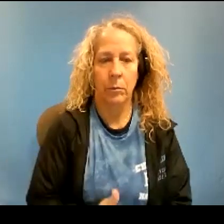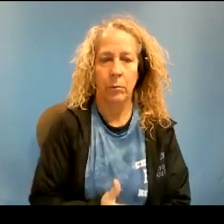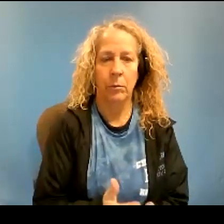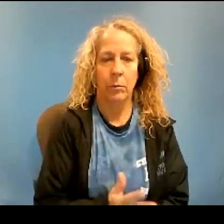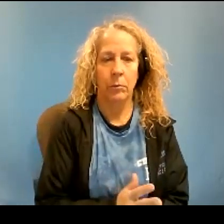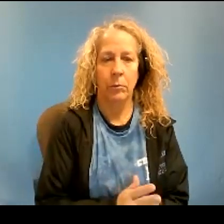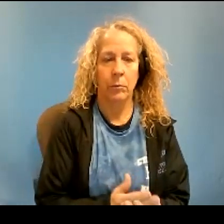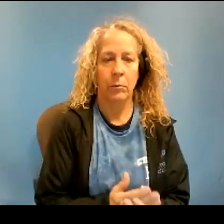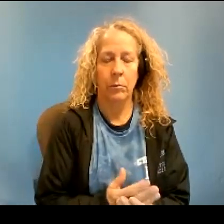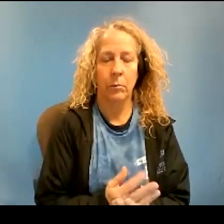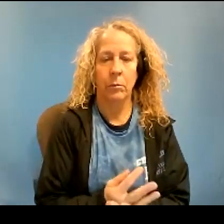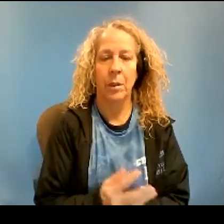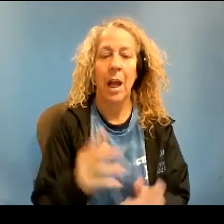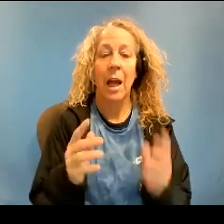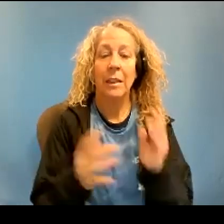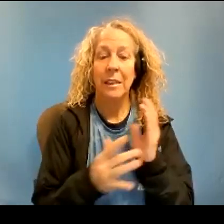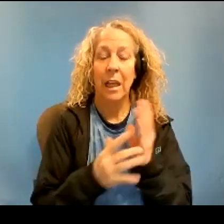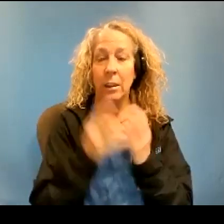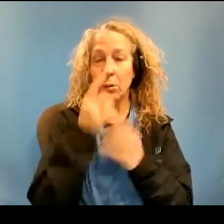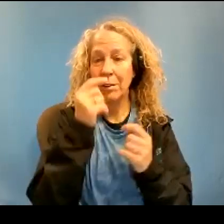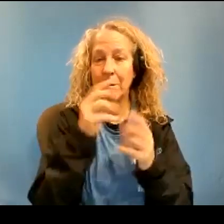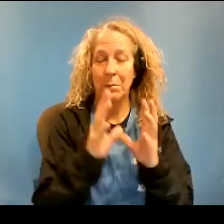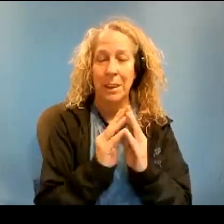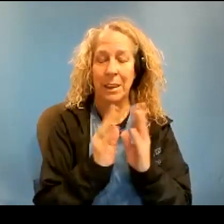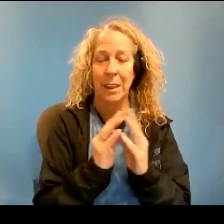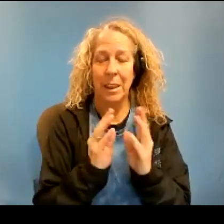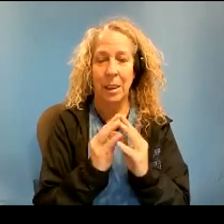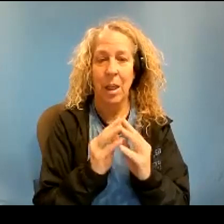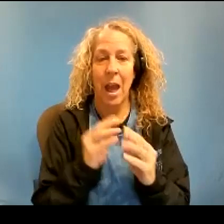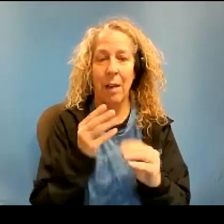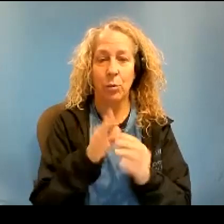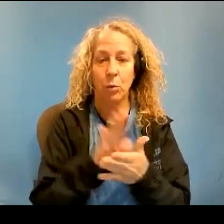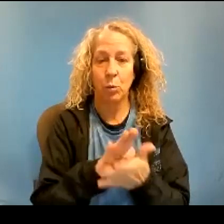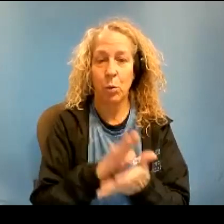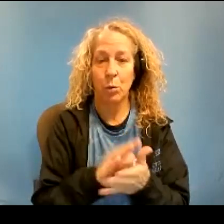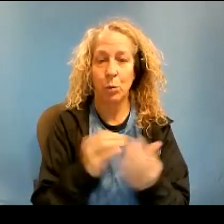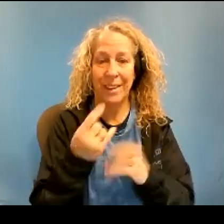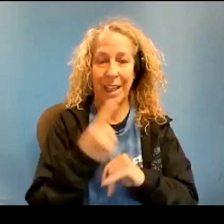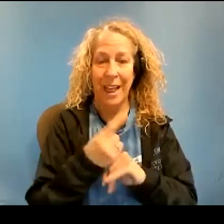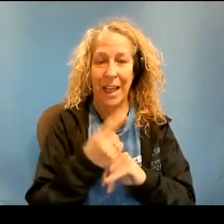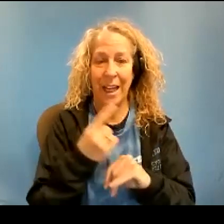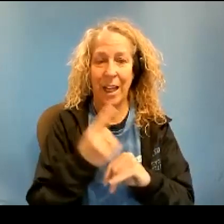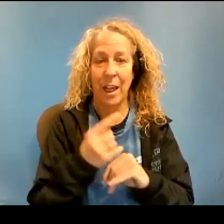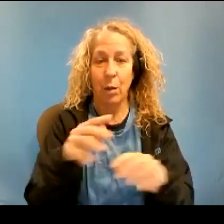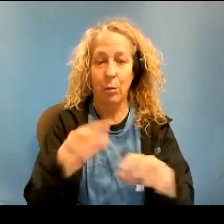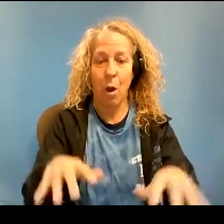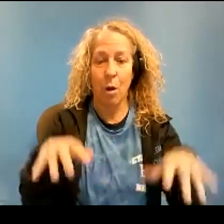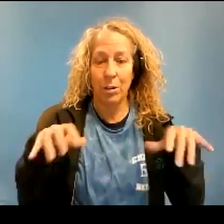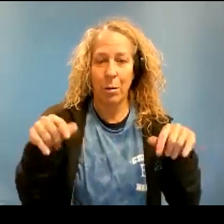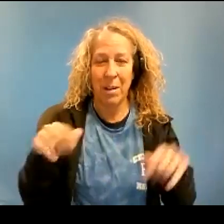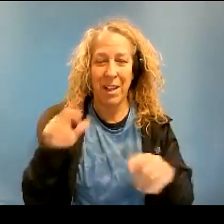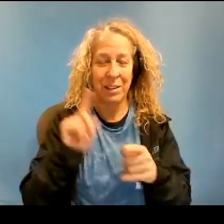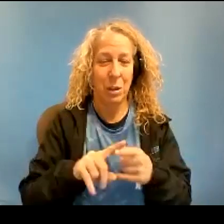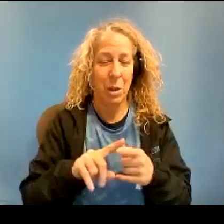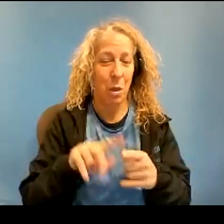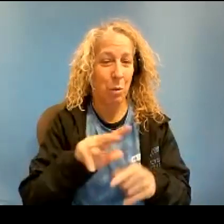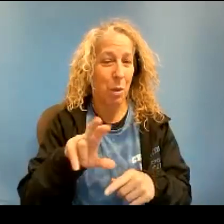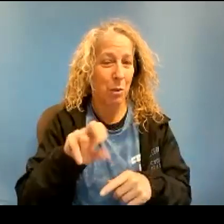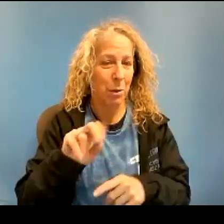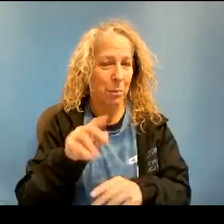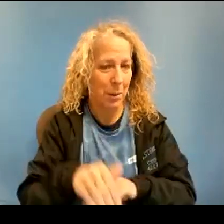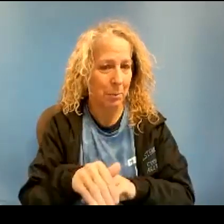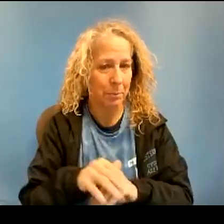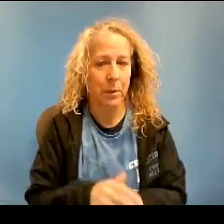There will be a tech interest meeting for newsies after school today in the auditorium until 3.30 p.m.